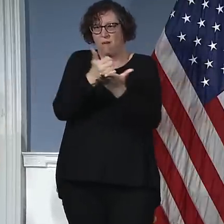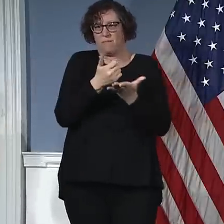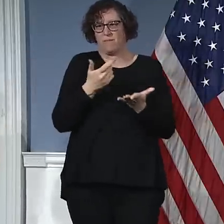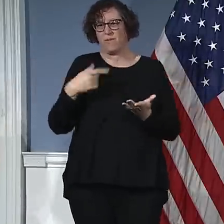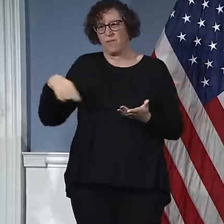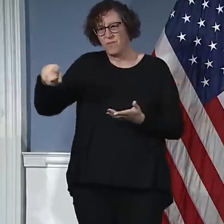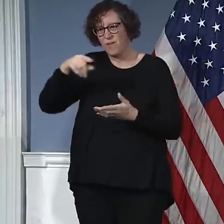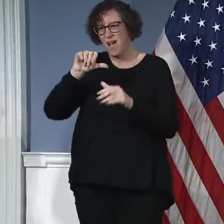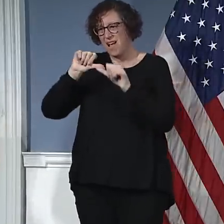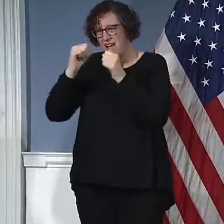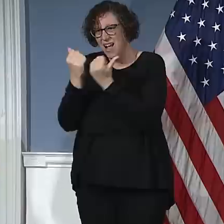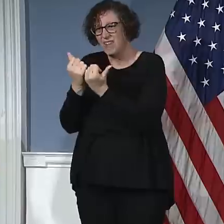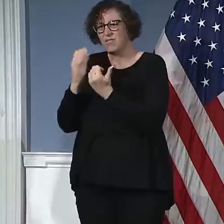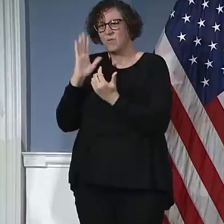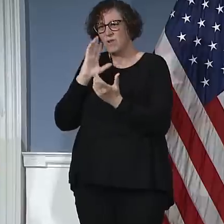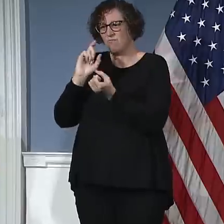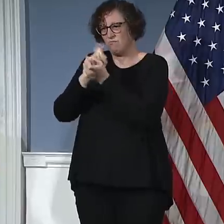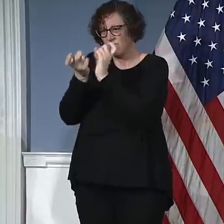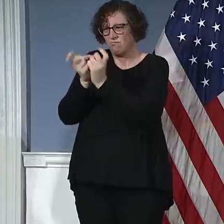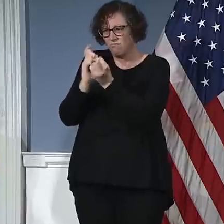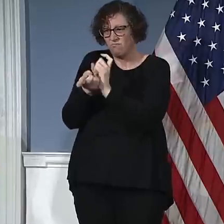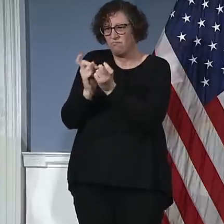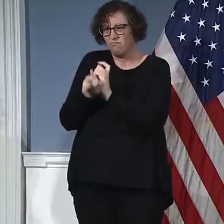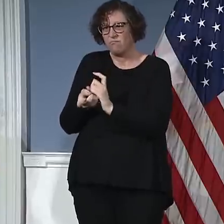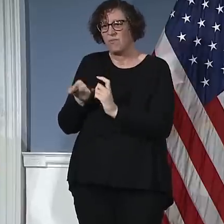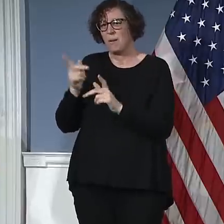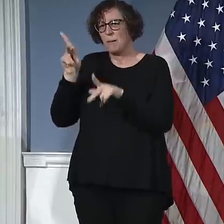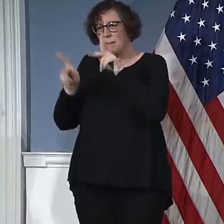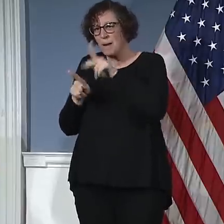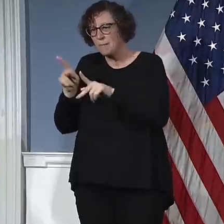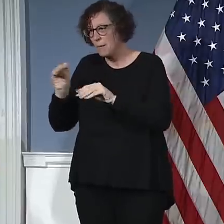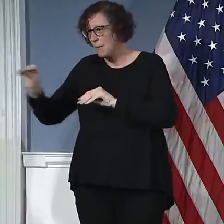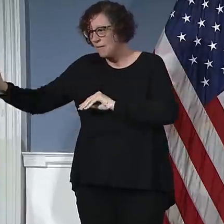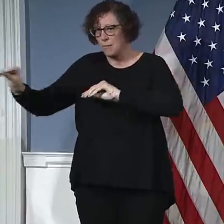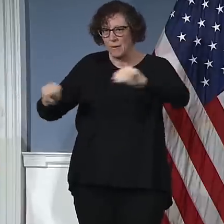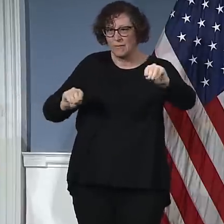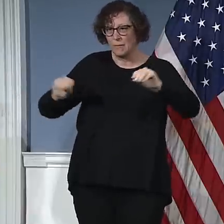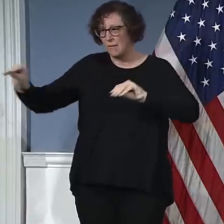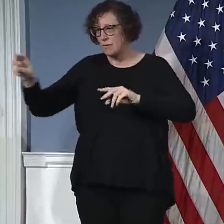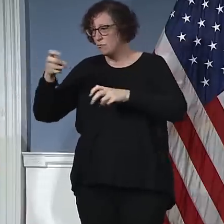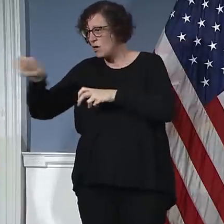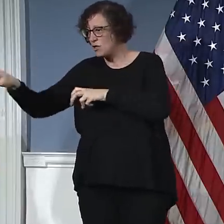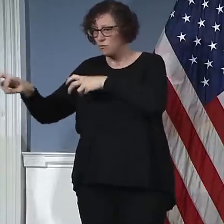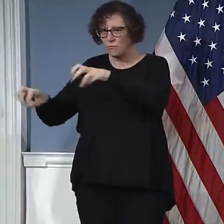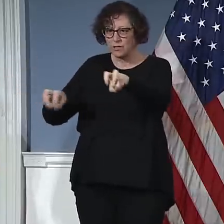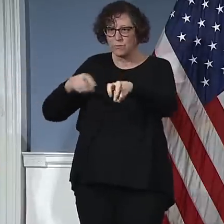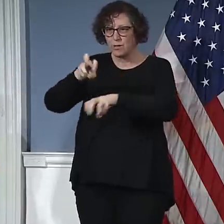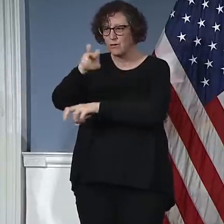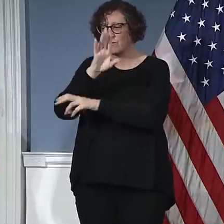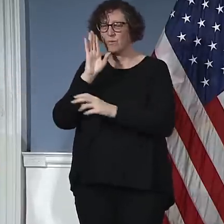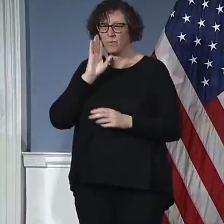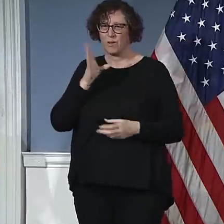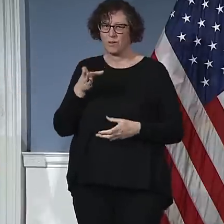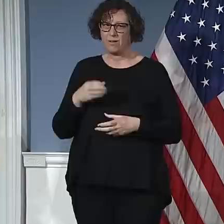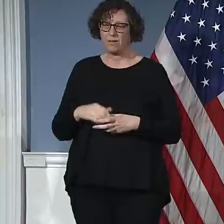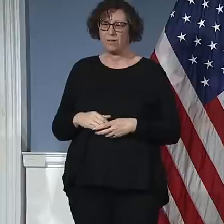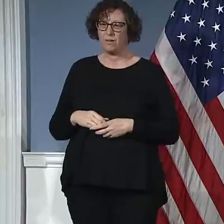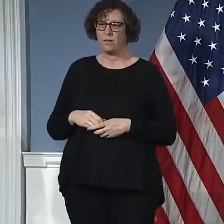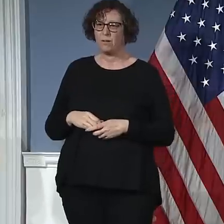always have the personnel we need when we need them. But also want to really emphasize what Dr. Barbeau has said many times.